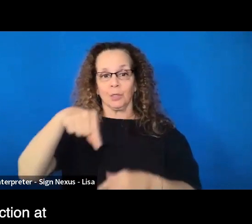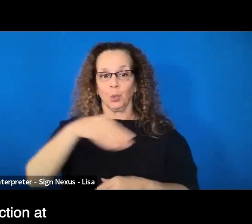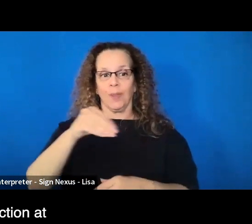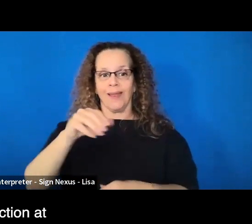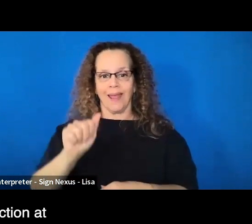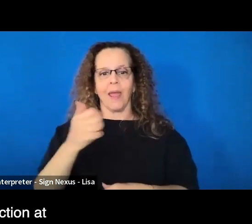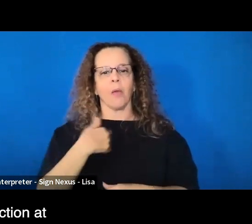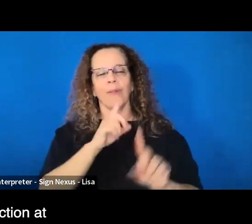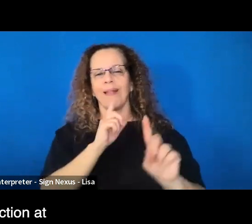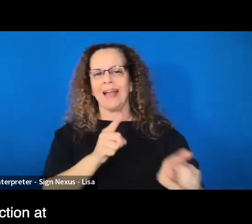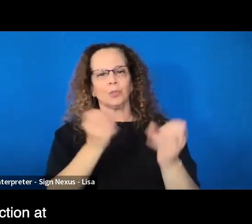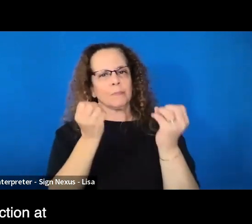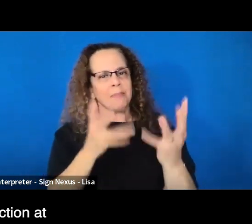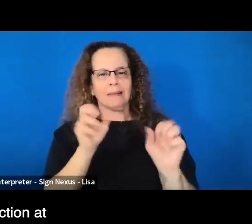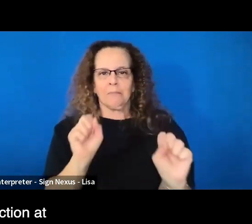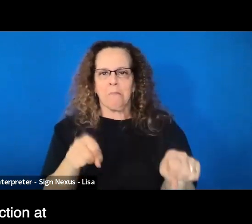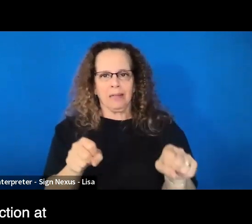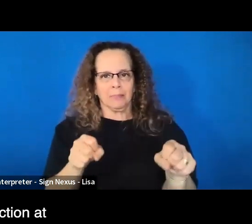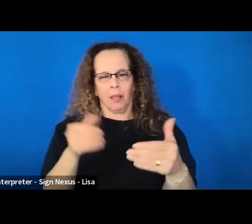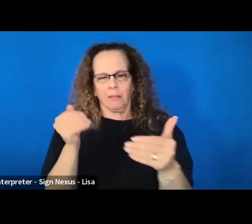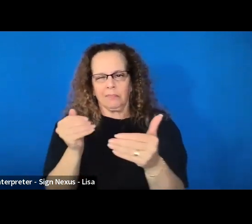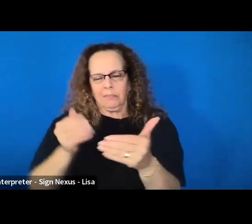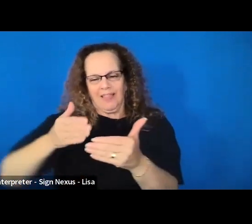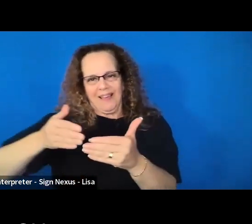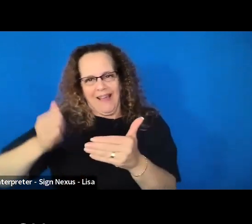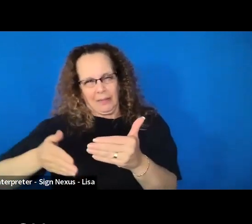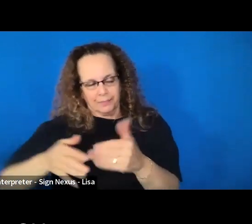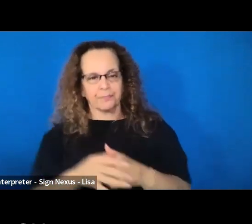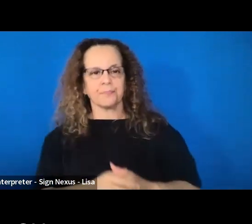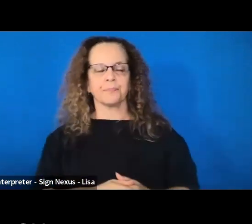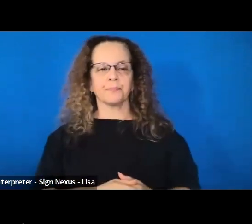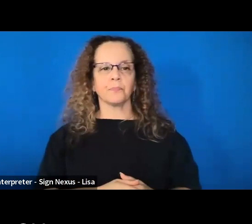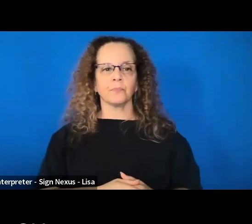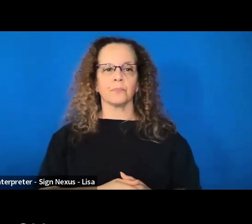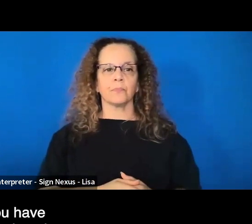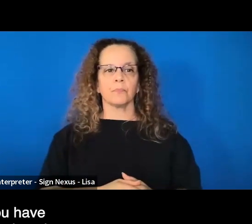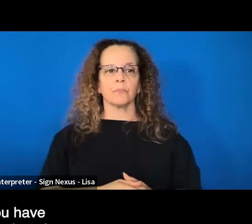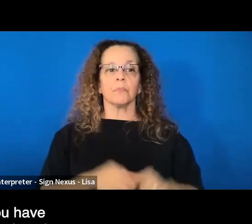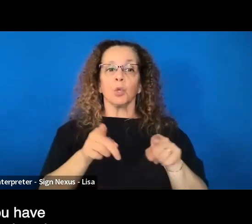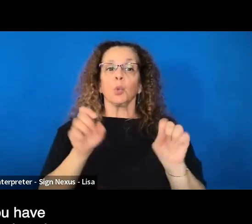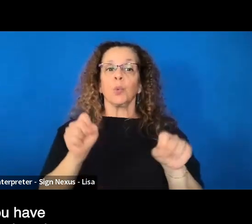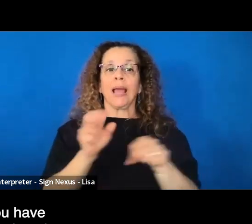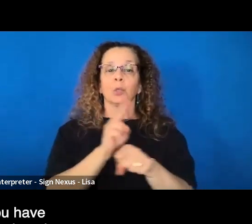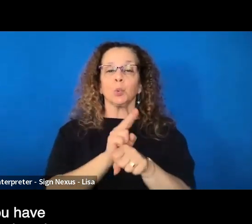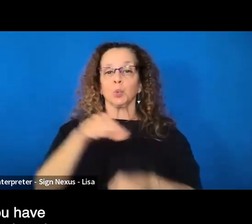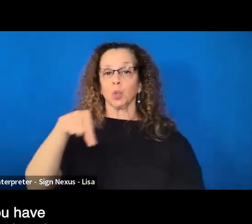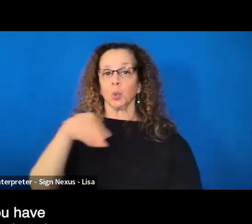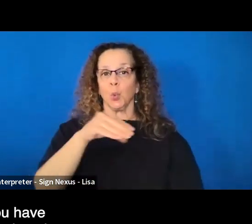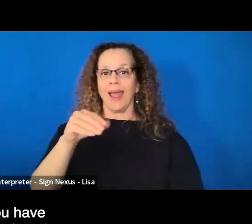questions as we can during the Q&A section at the end of today's program. You can also use the Q&A to let us know